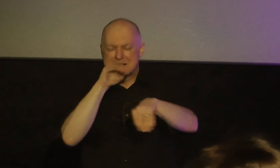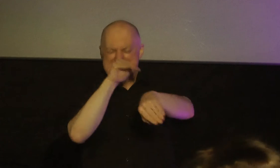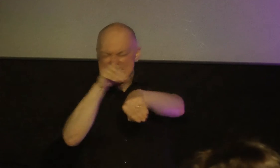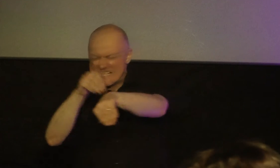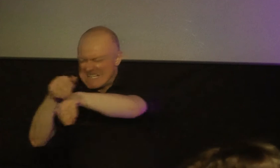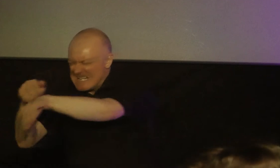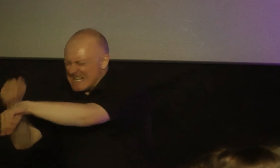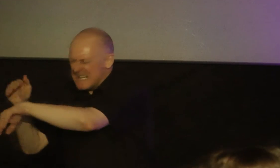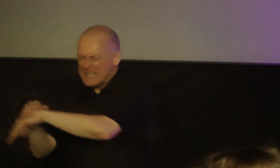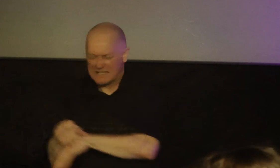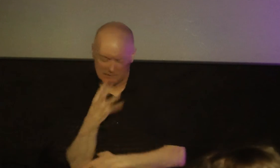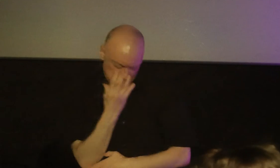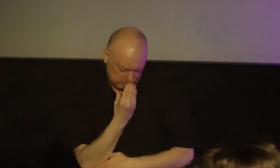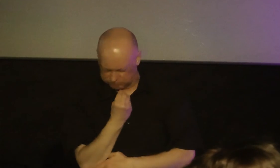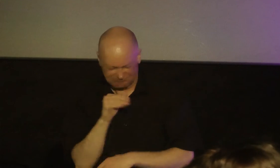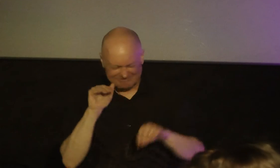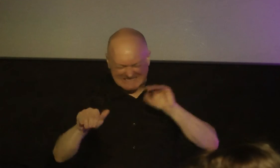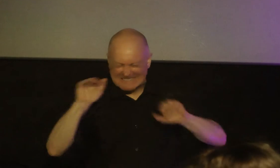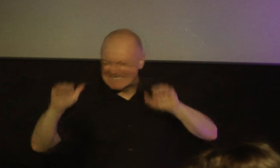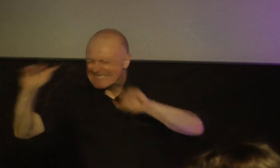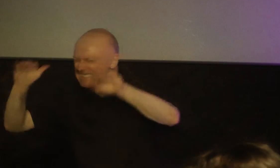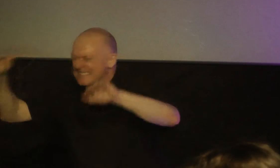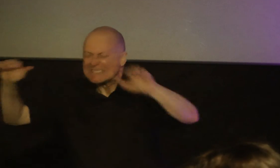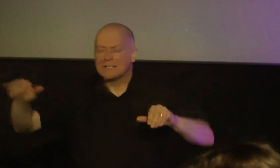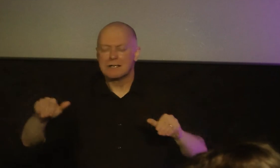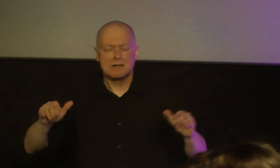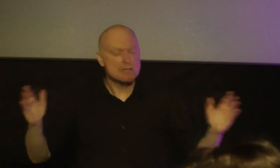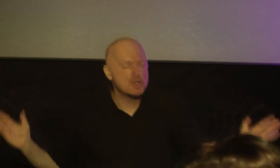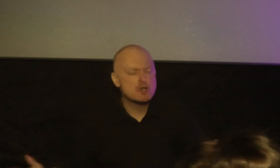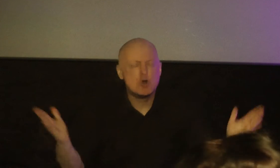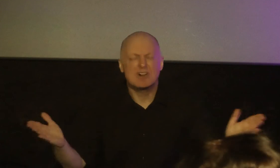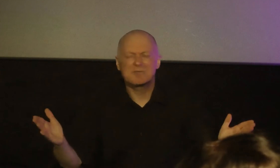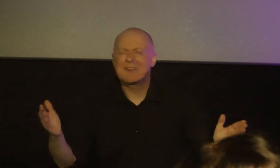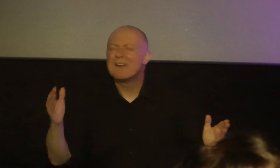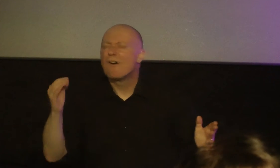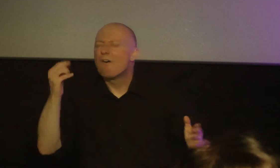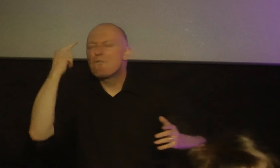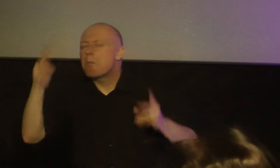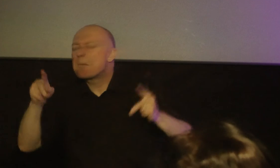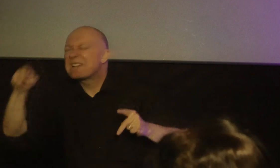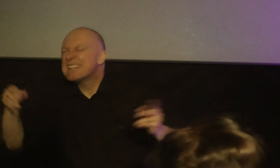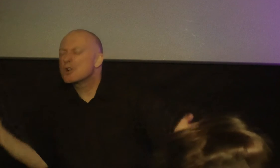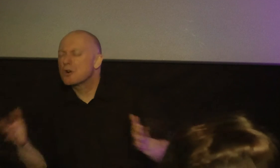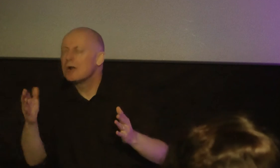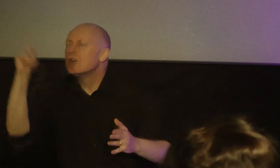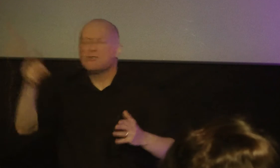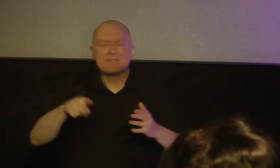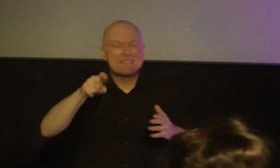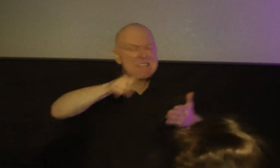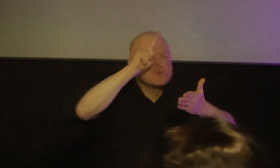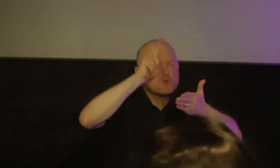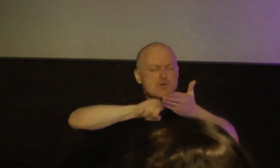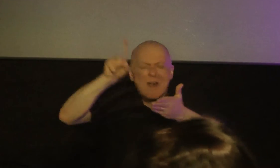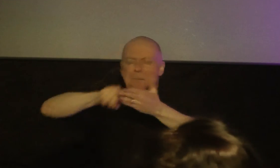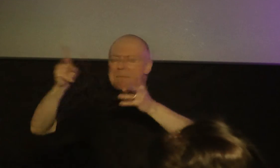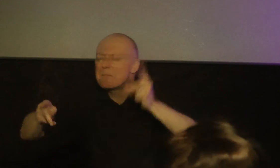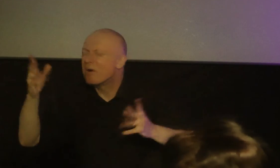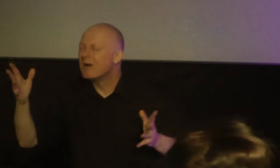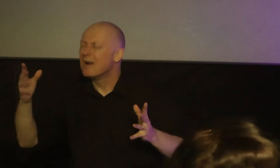slumber for you to encourage where there needs to be encouragement for you to correct where there needs to be correction what we need lord